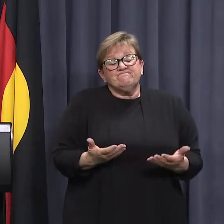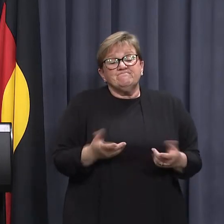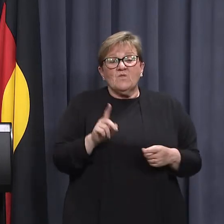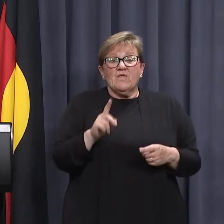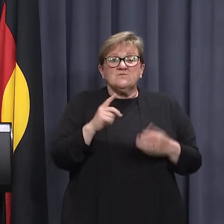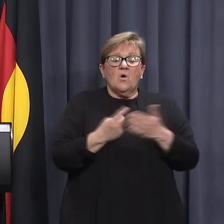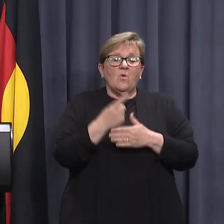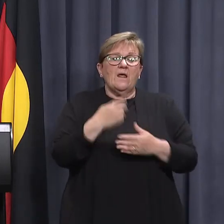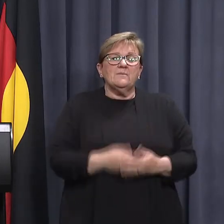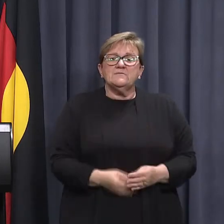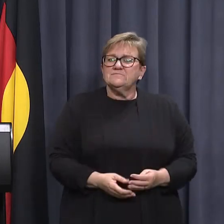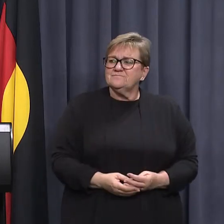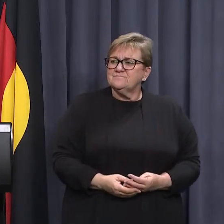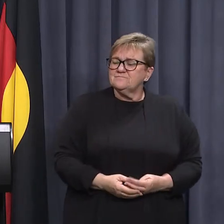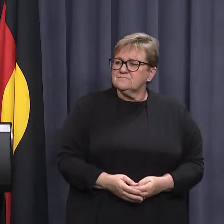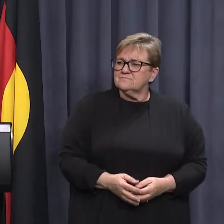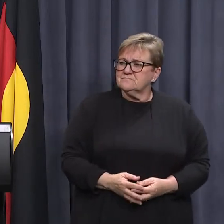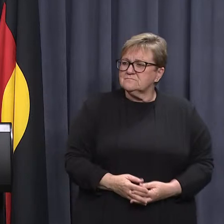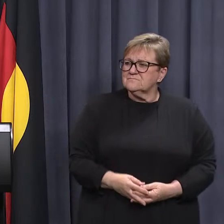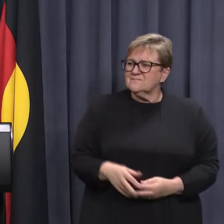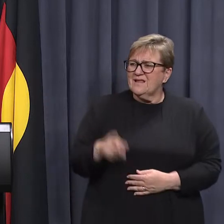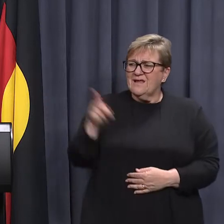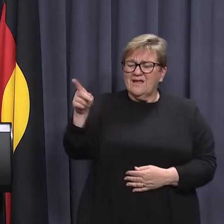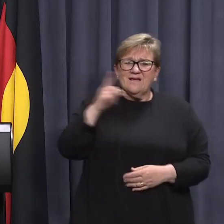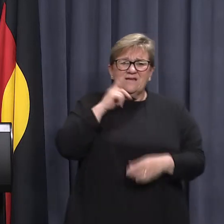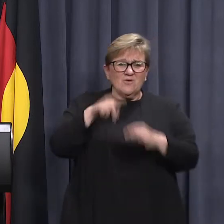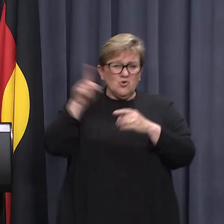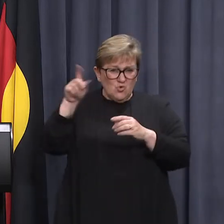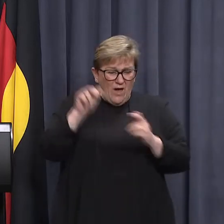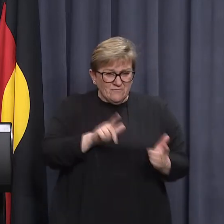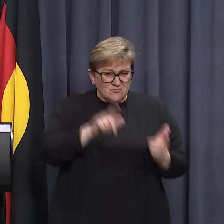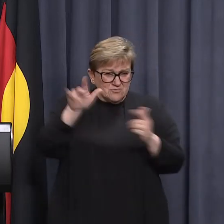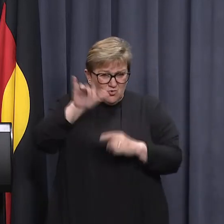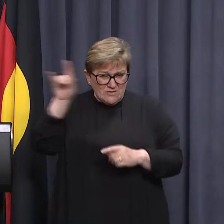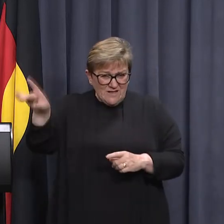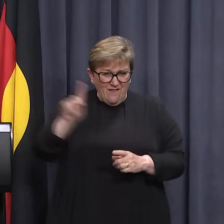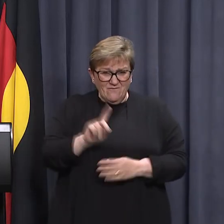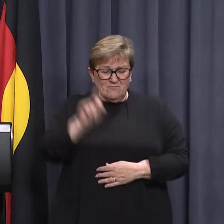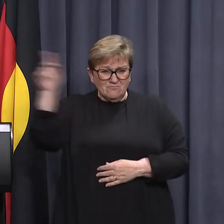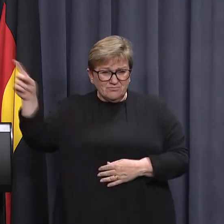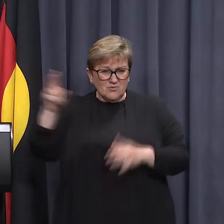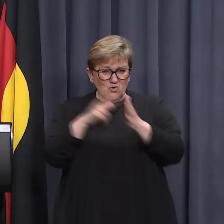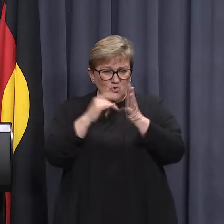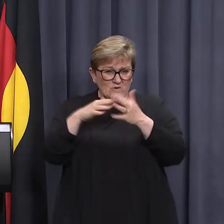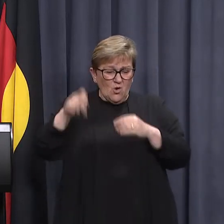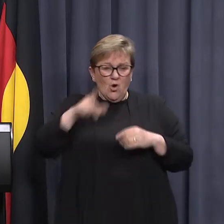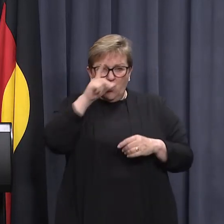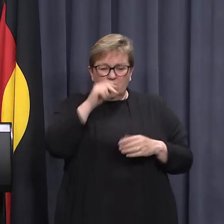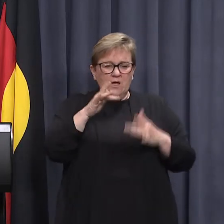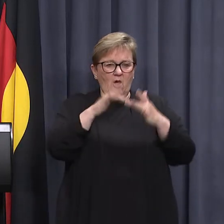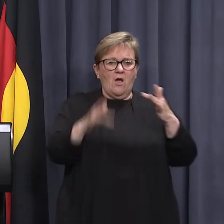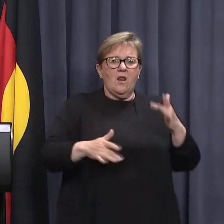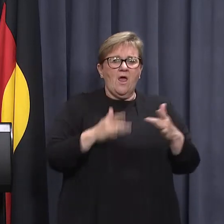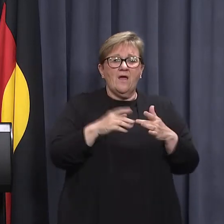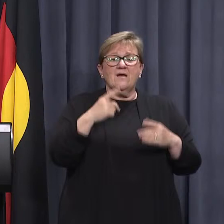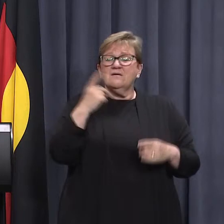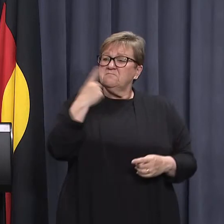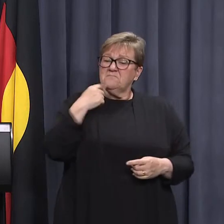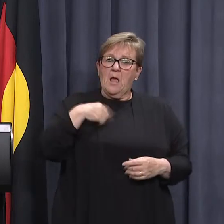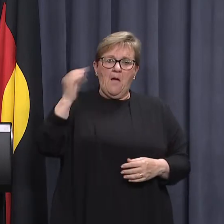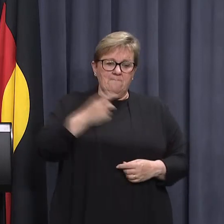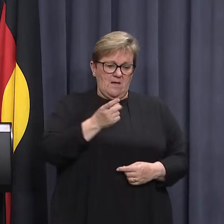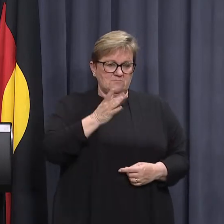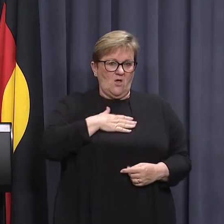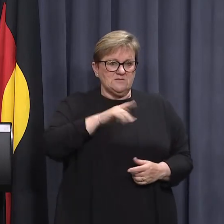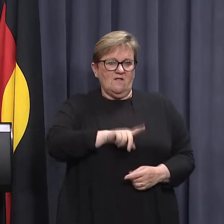what's scheduled to happen. So do you have to appear there physically at the New South Wales portal or can you go online or be there by? The advice I have is I have to be